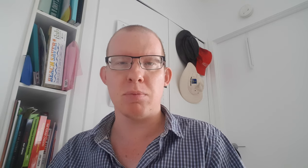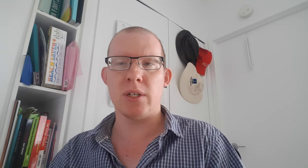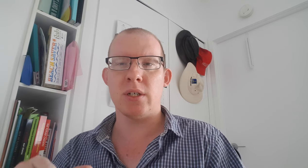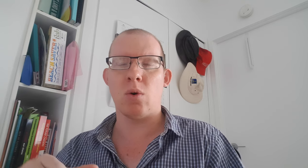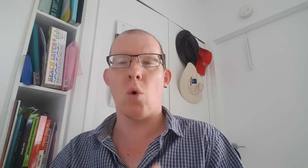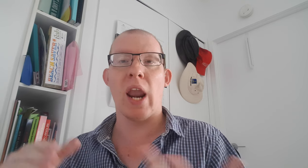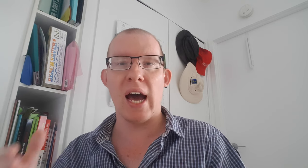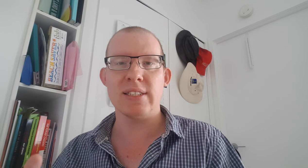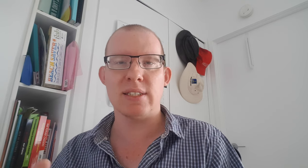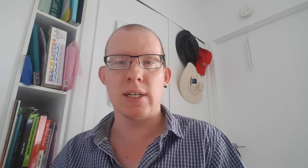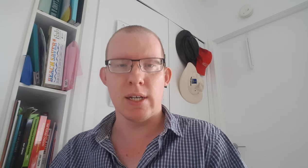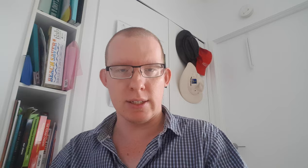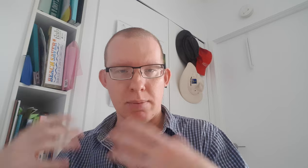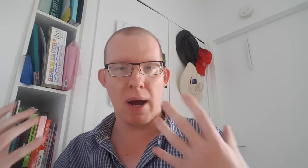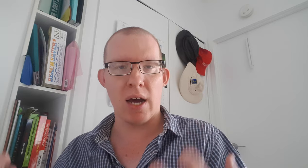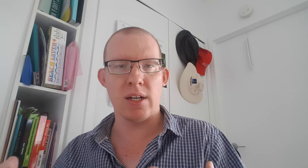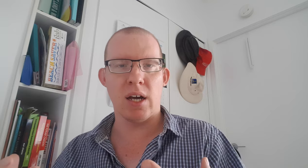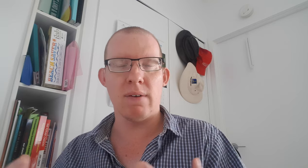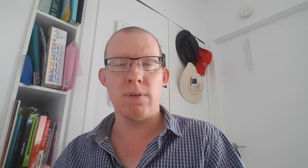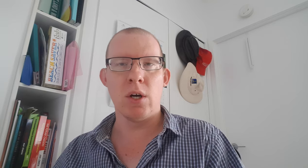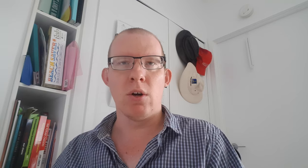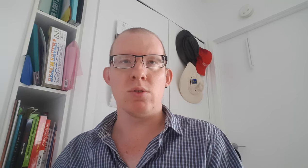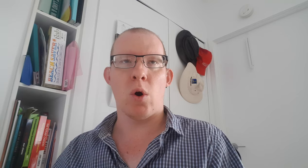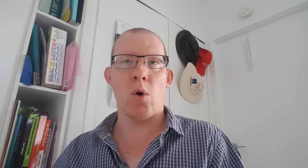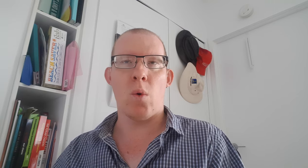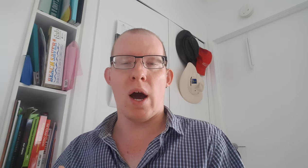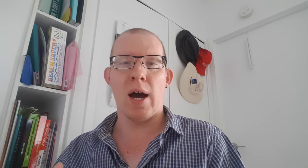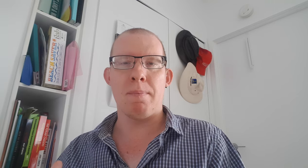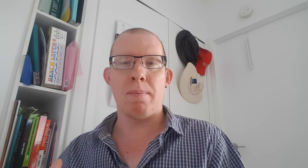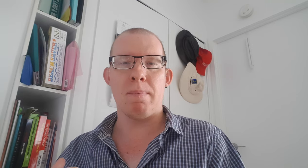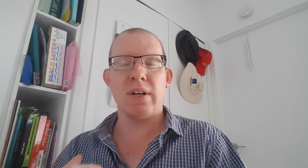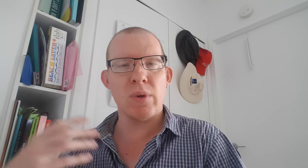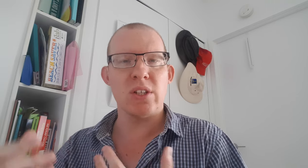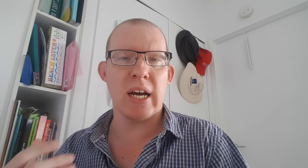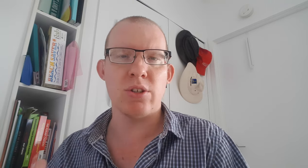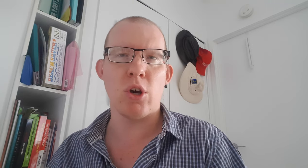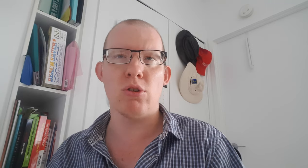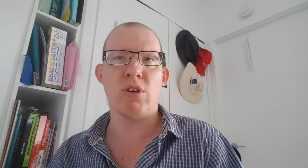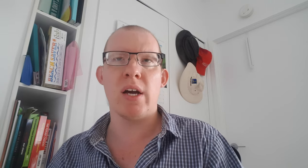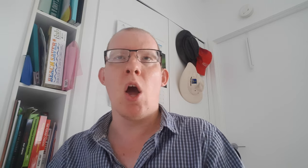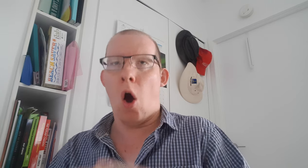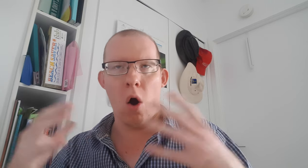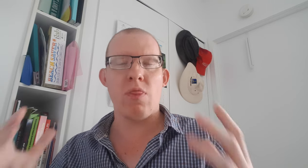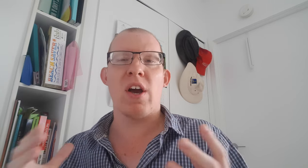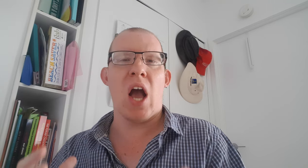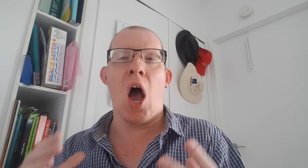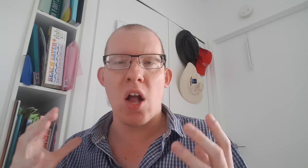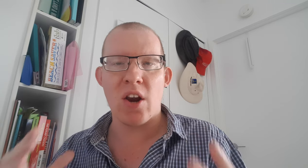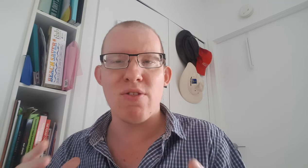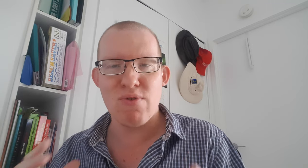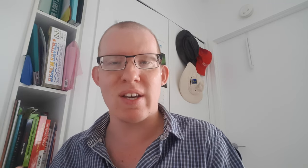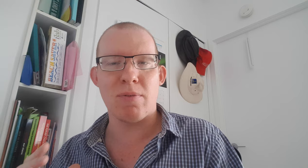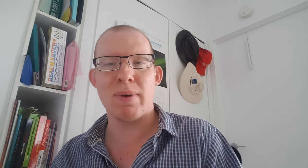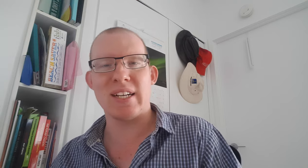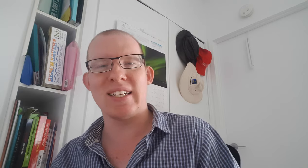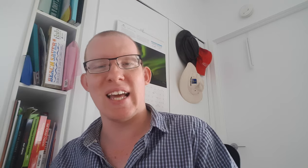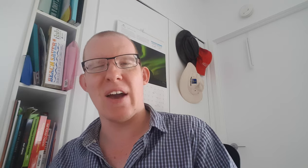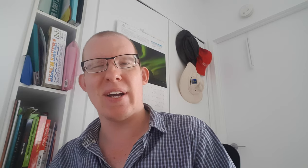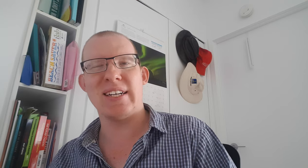or lust as the part of love. So um but with the dating coach say oh there are only three particular areas